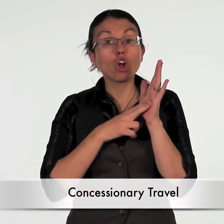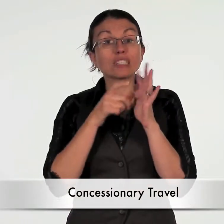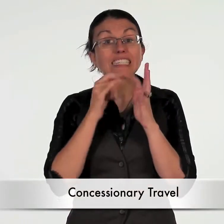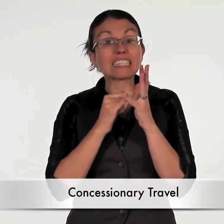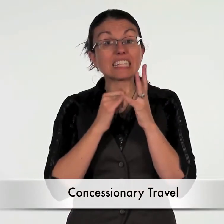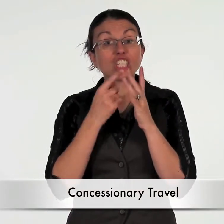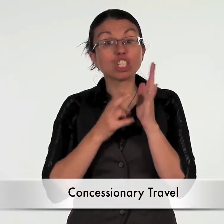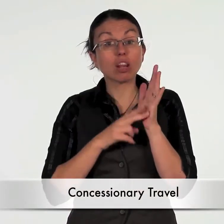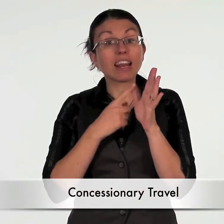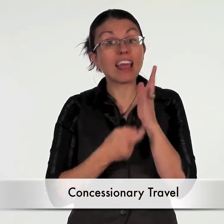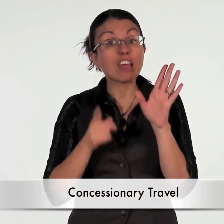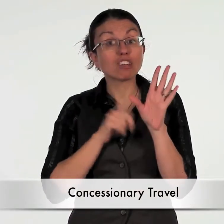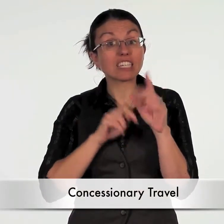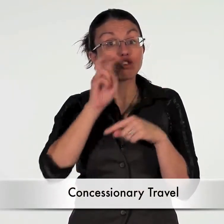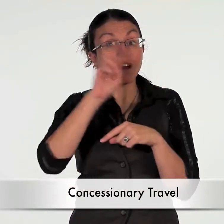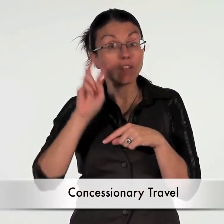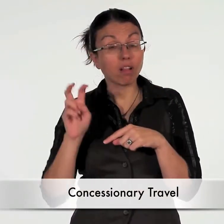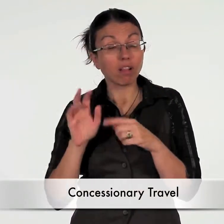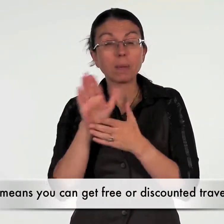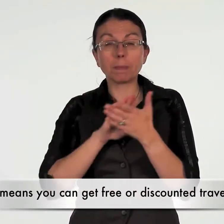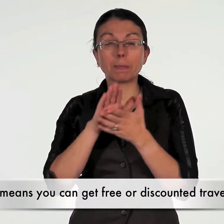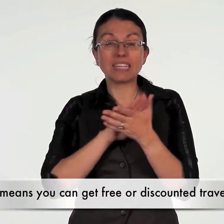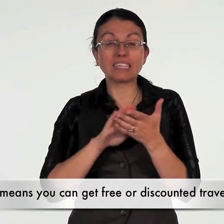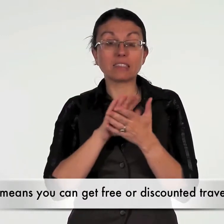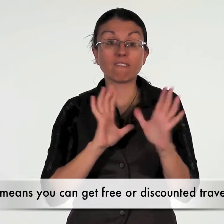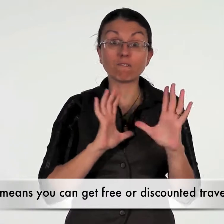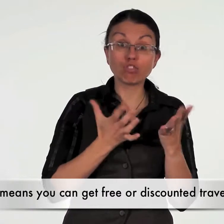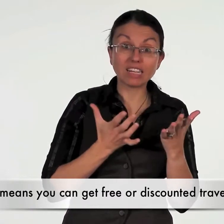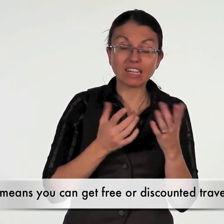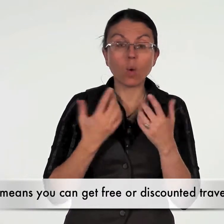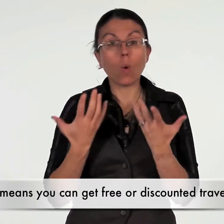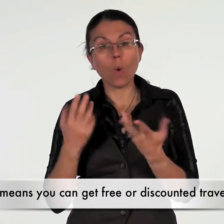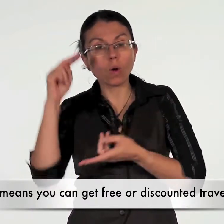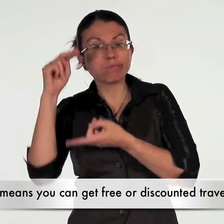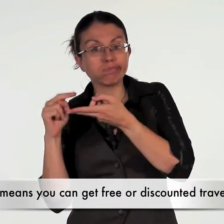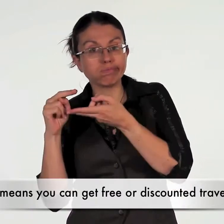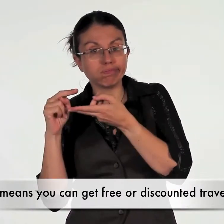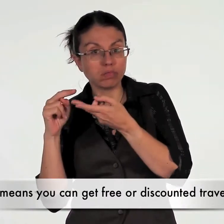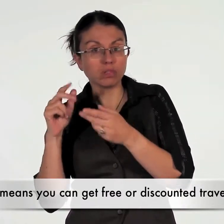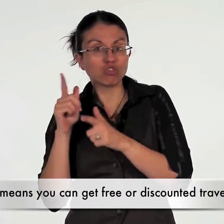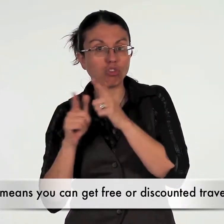Concessionary travel. This means you can get free or discounted travel passes.